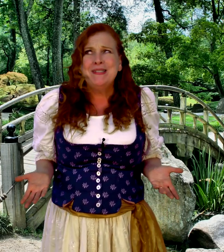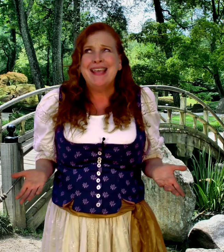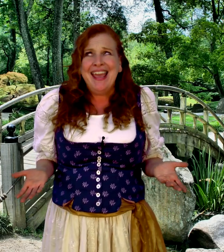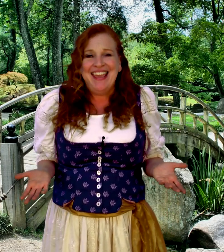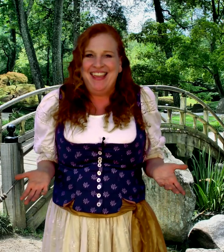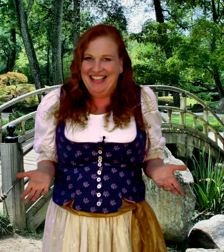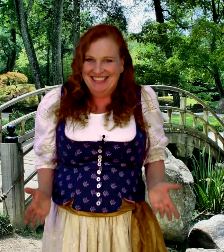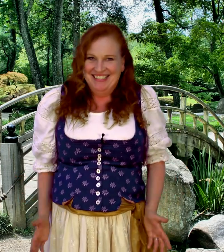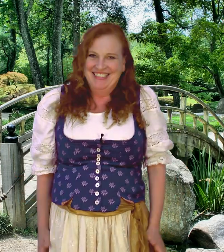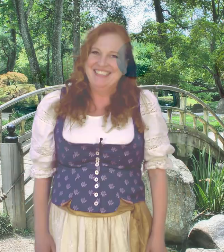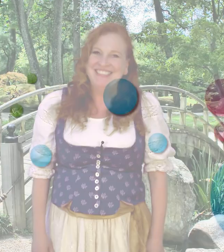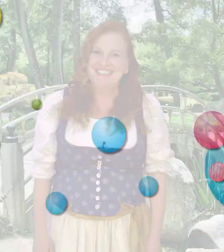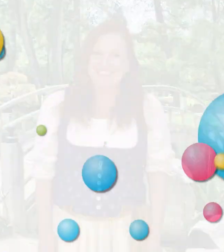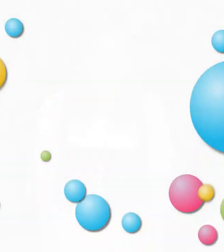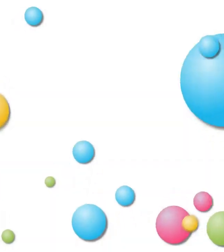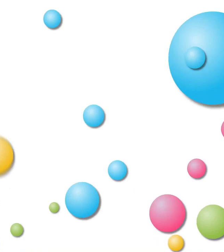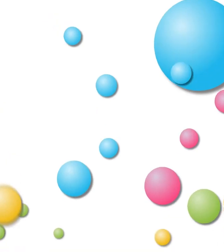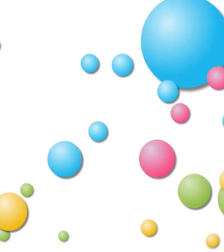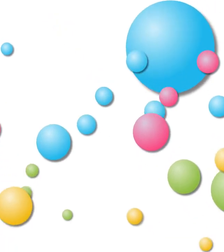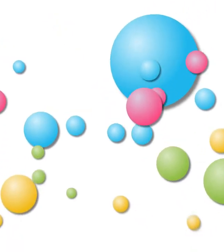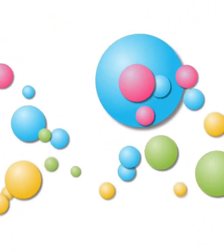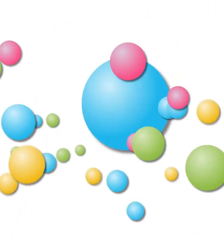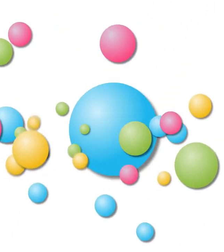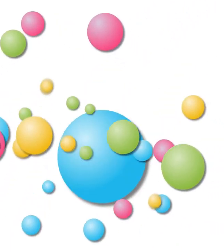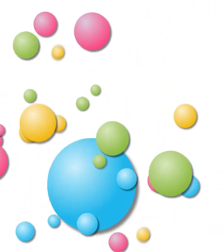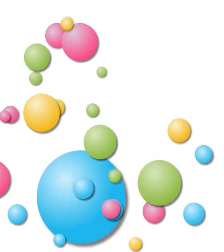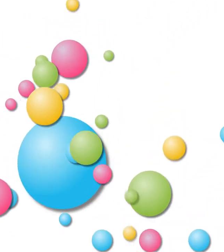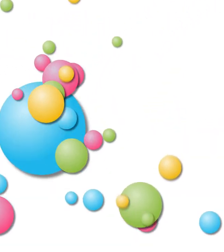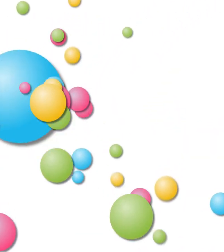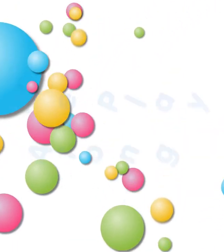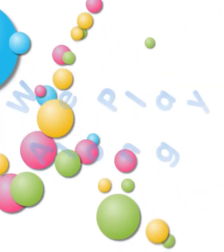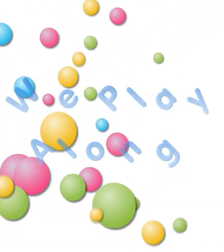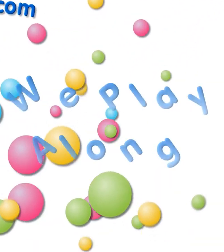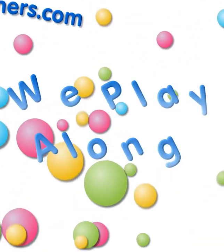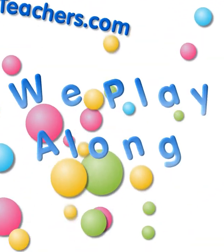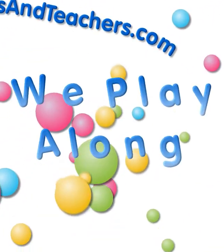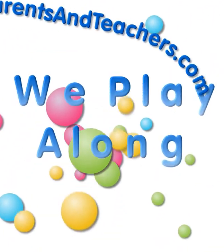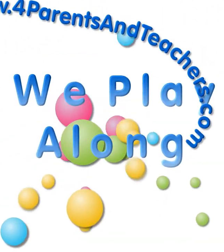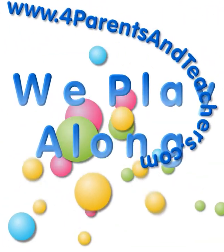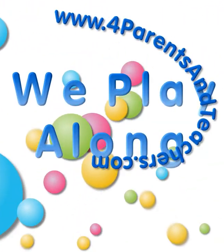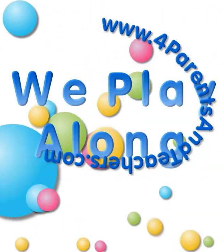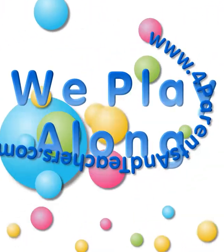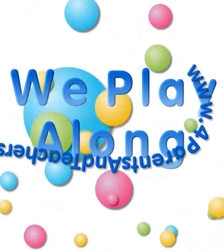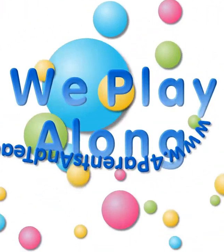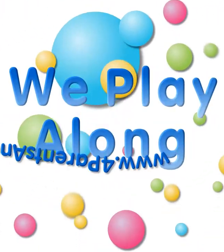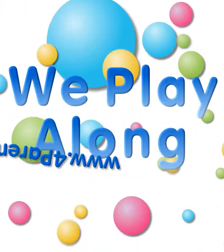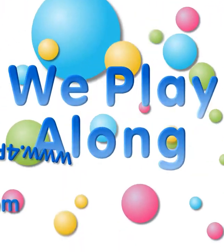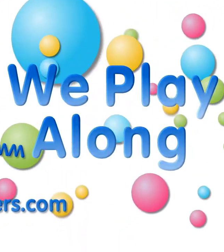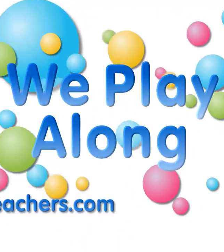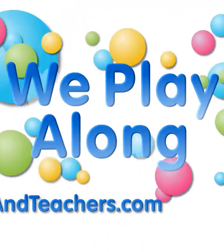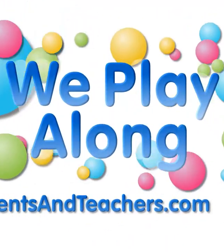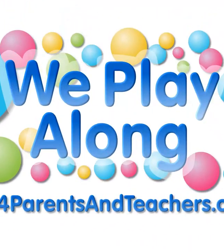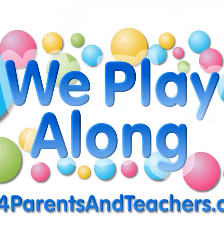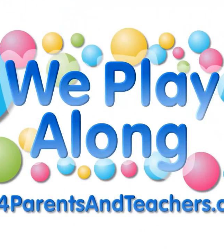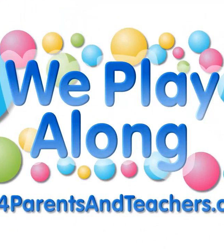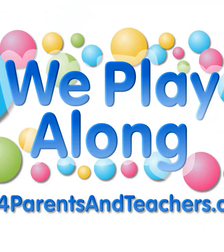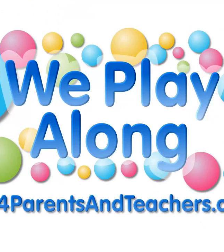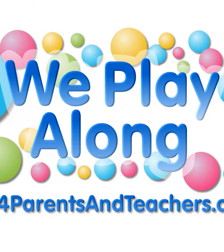Say? We play along, you wanna play along. We play along, you wanna play along.